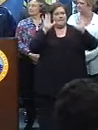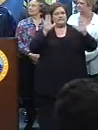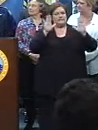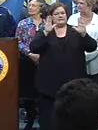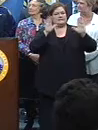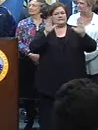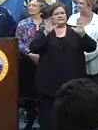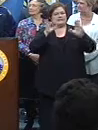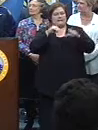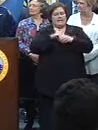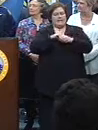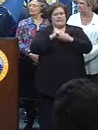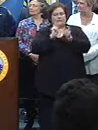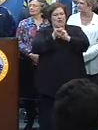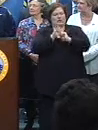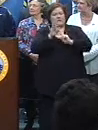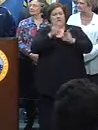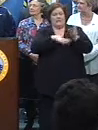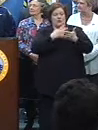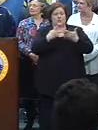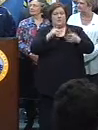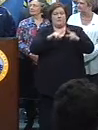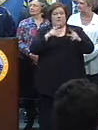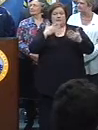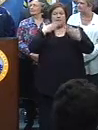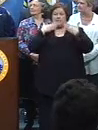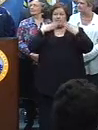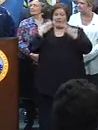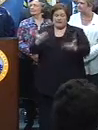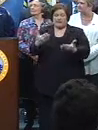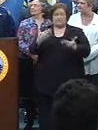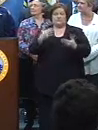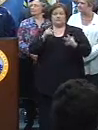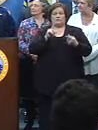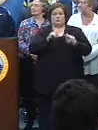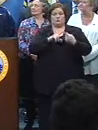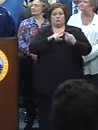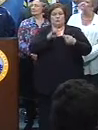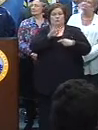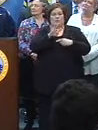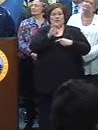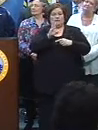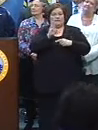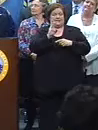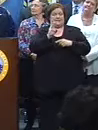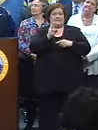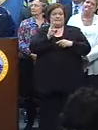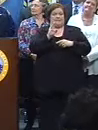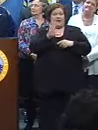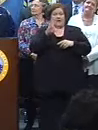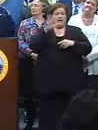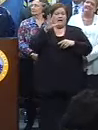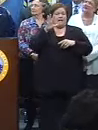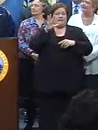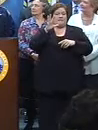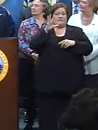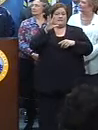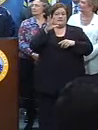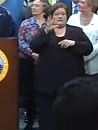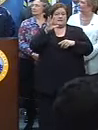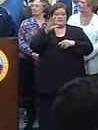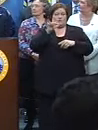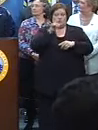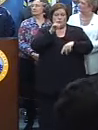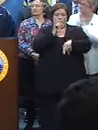implementation. But to me, biggest thanks goes to the 465 men and women who were on